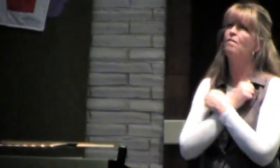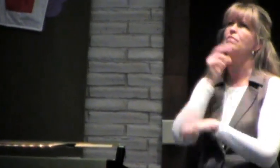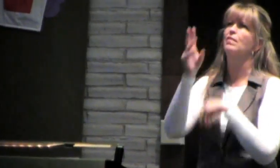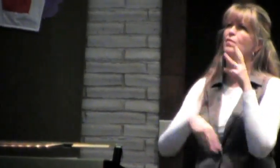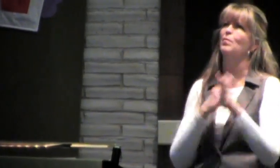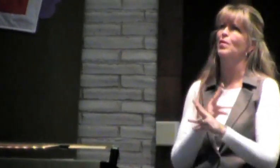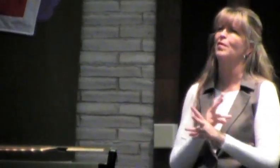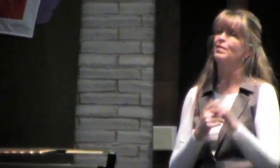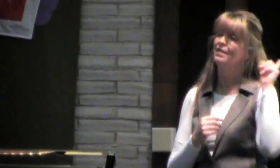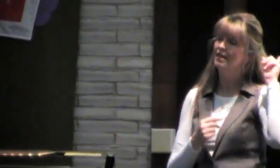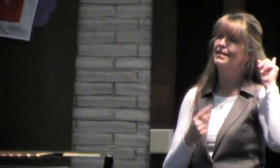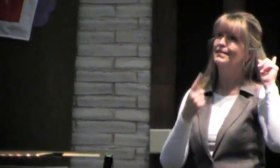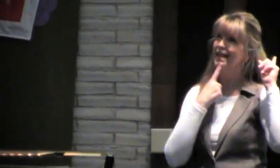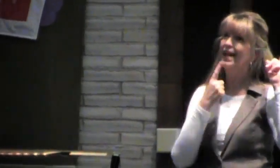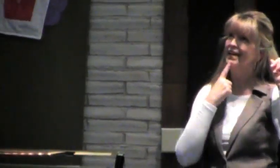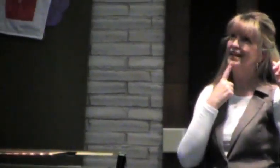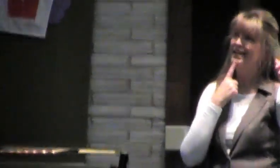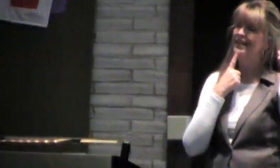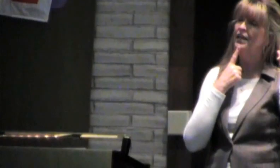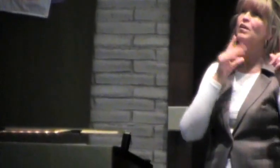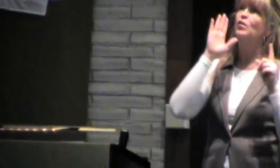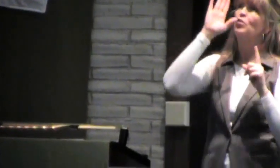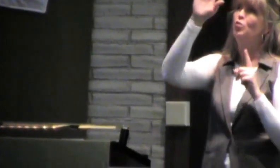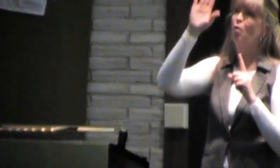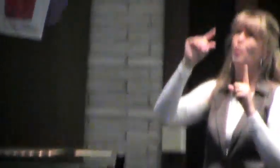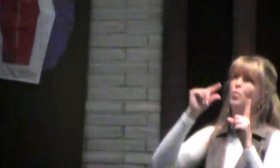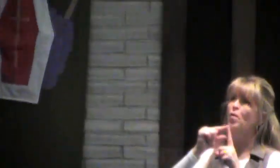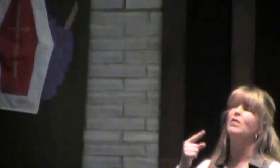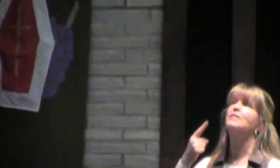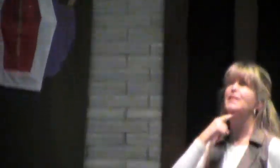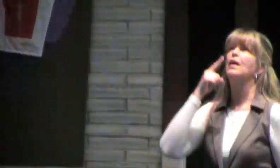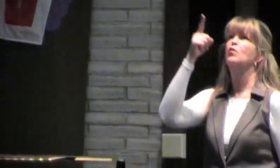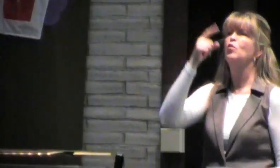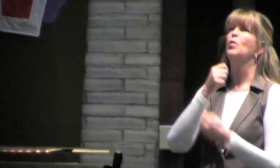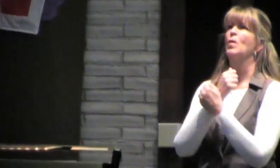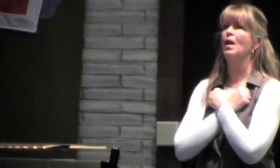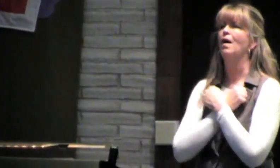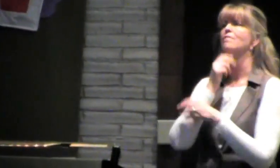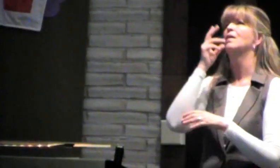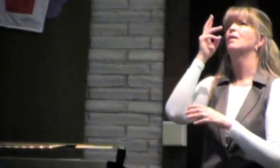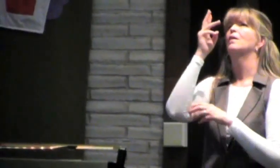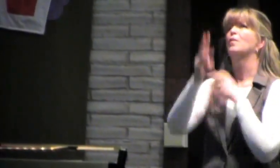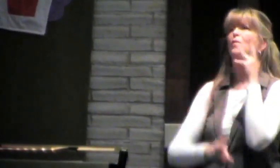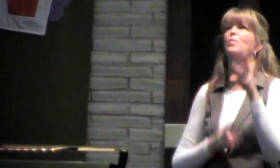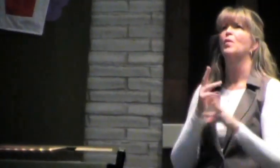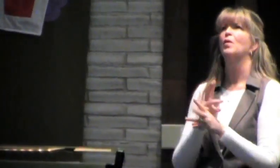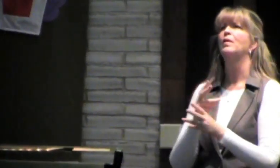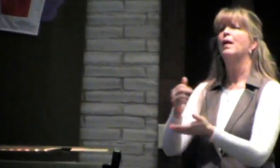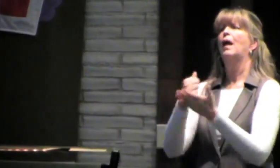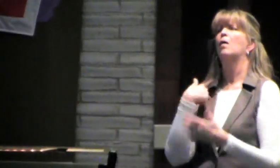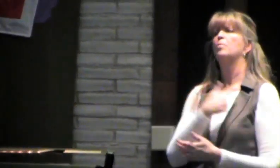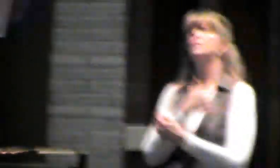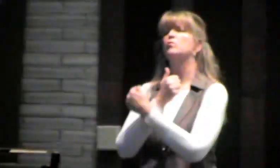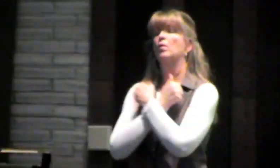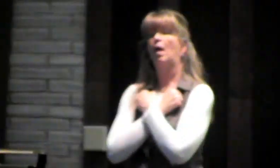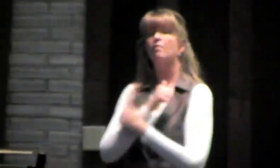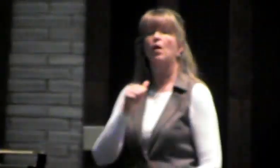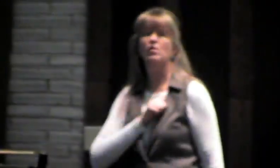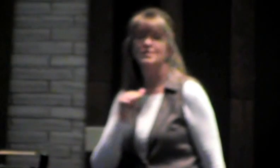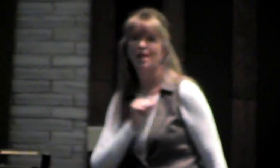You love all in the world. That's what your word tells us. Your word says that you love the world. Help